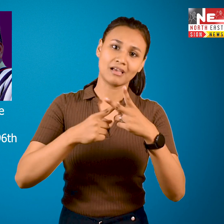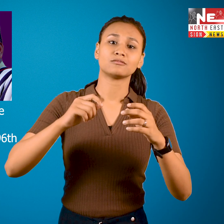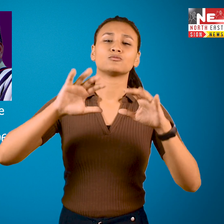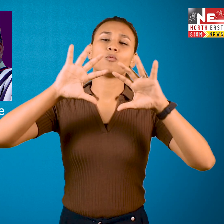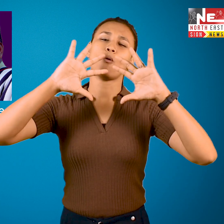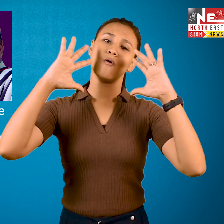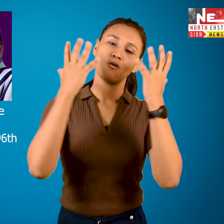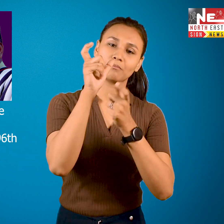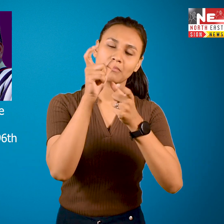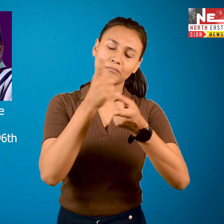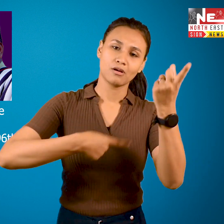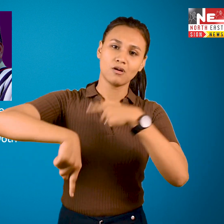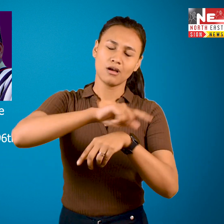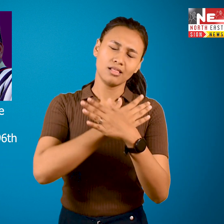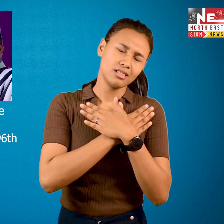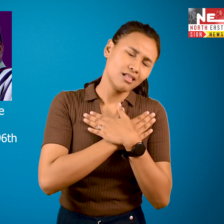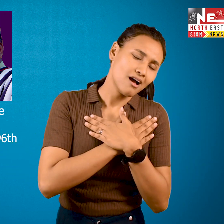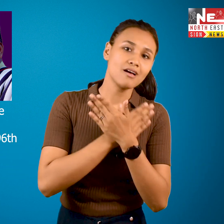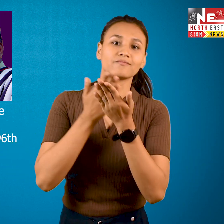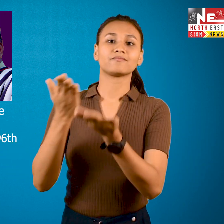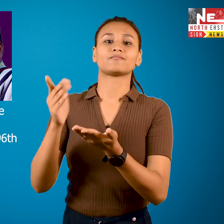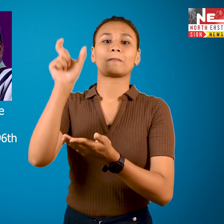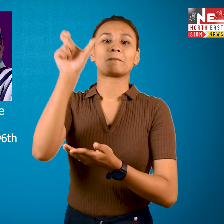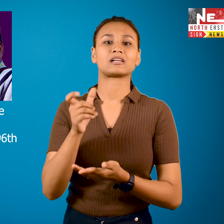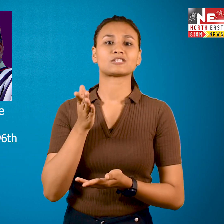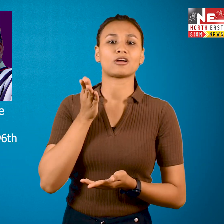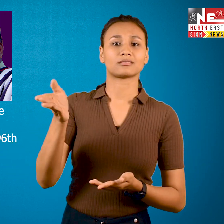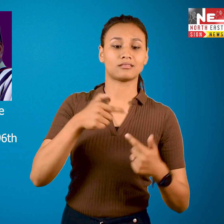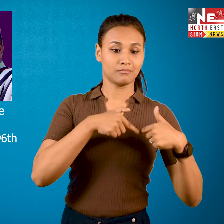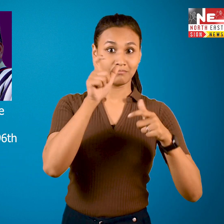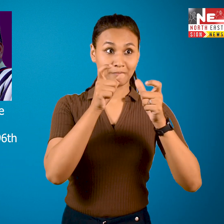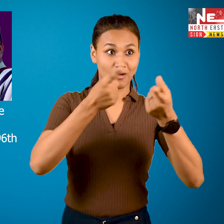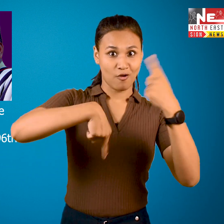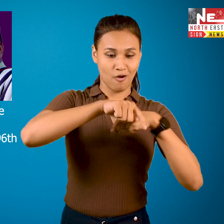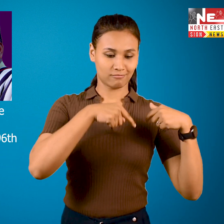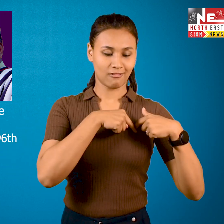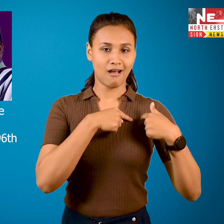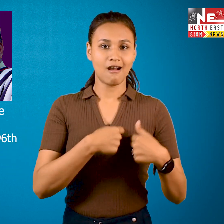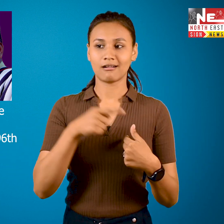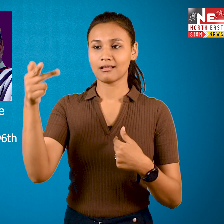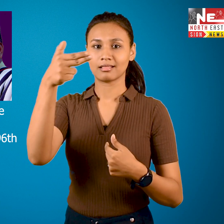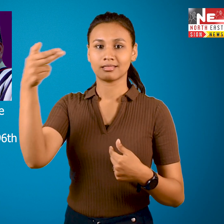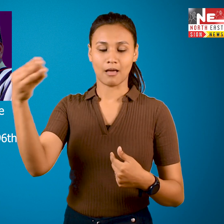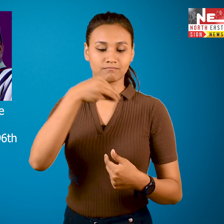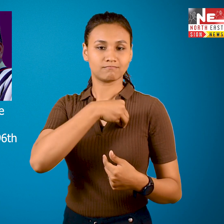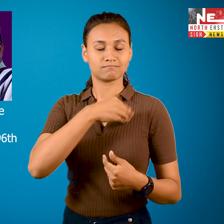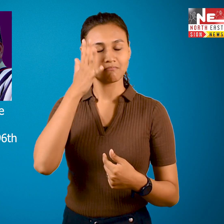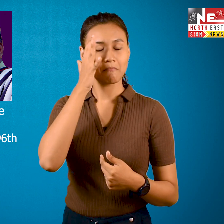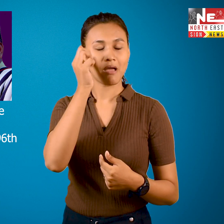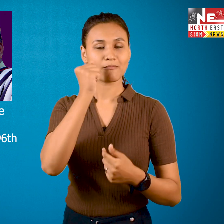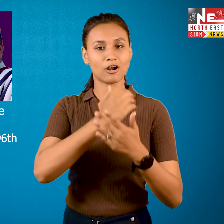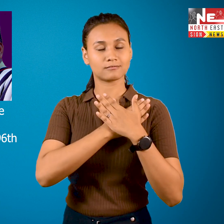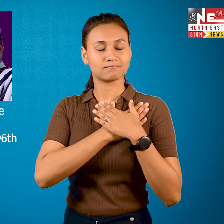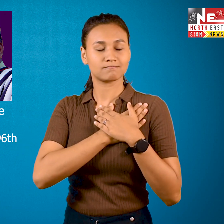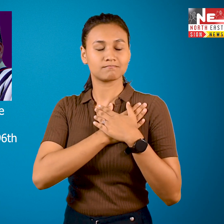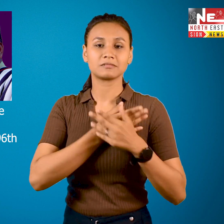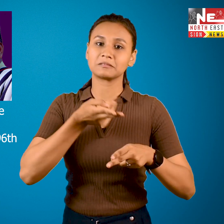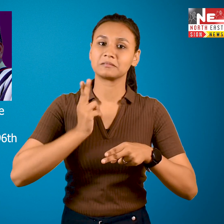peoples as Hazarikaz is such a tall personality in the world of music that people from all over the country came to know